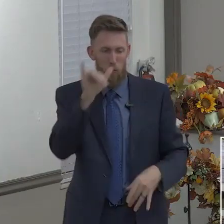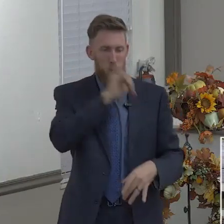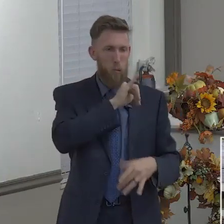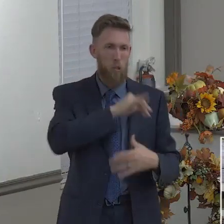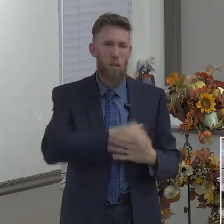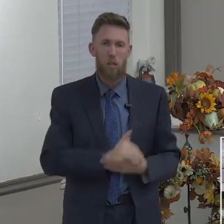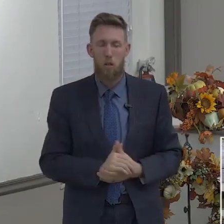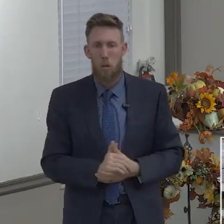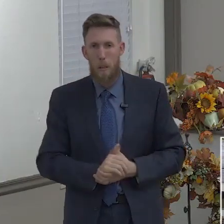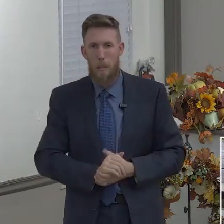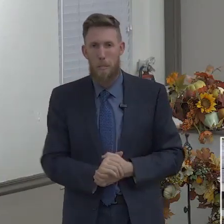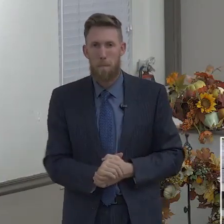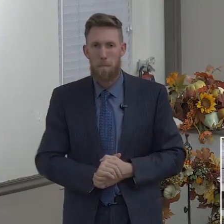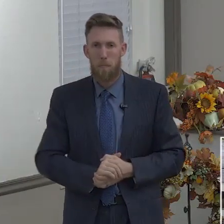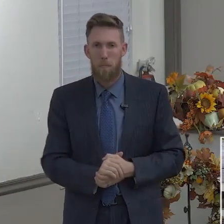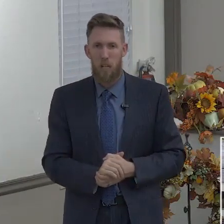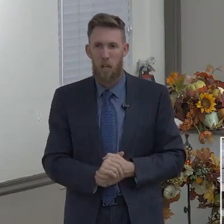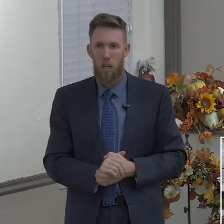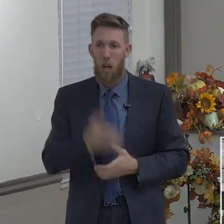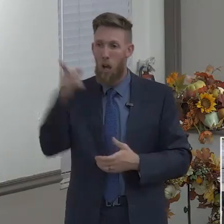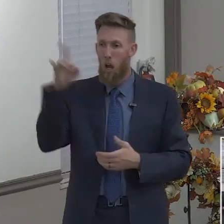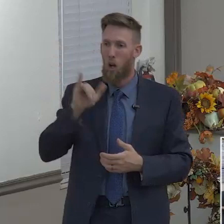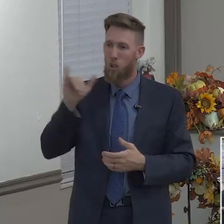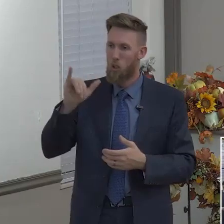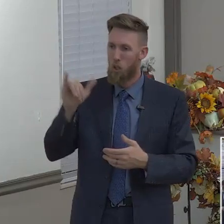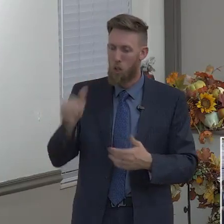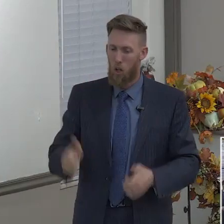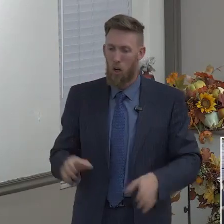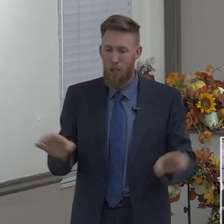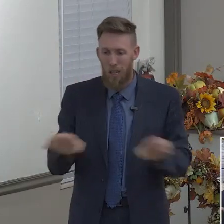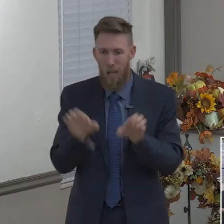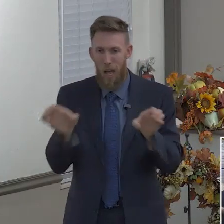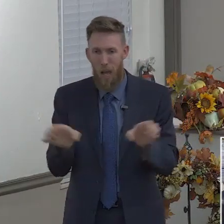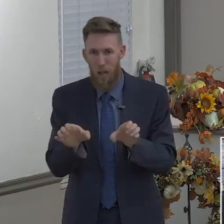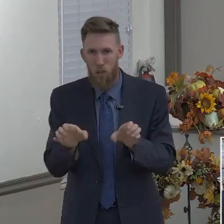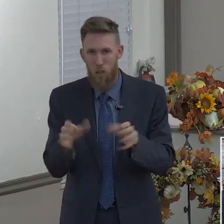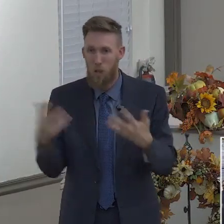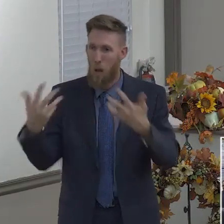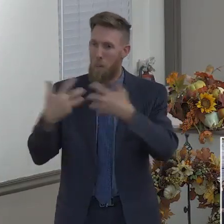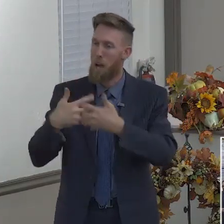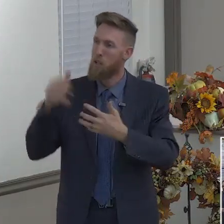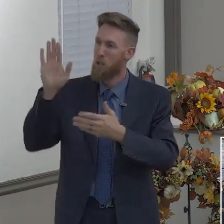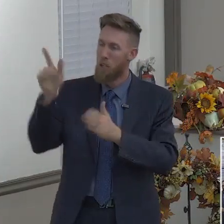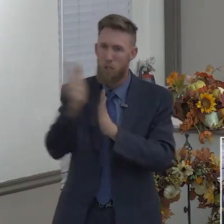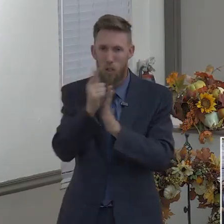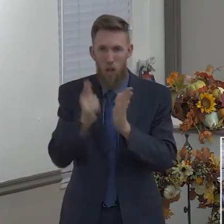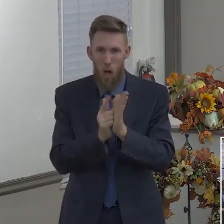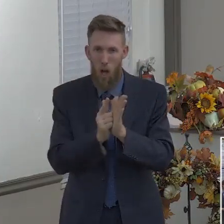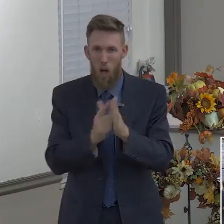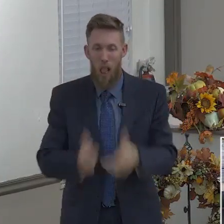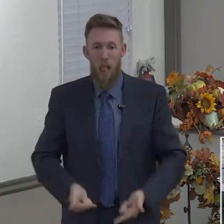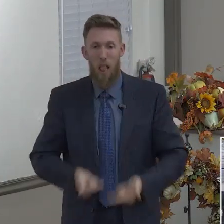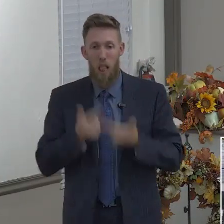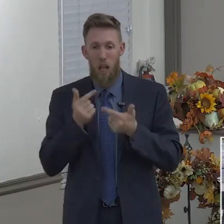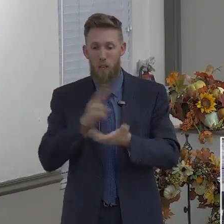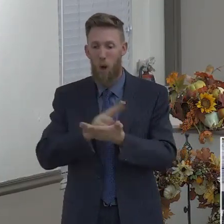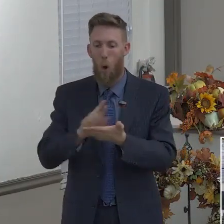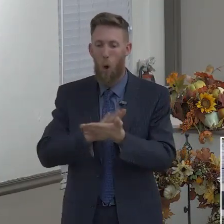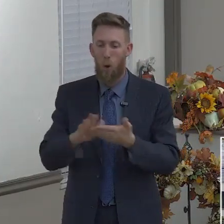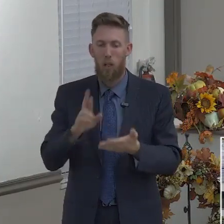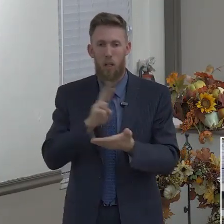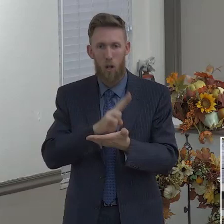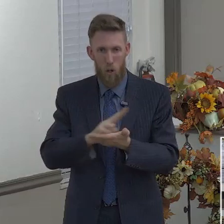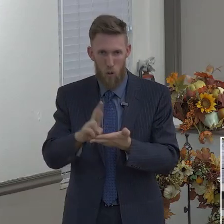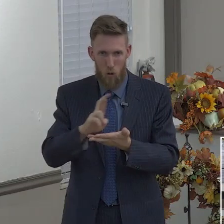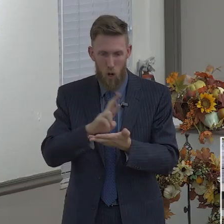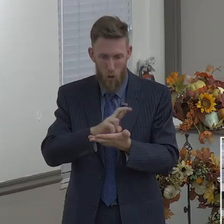simply obeying God. Godliness is simply living a holy and a righteous life. And so, God says, hey, I want you to add your